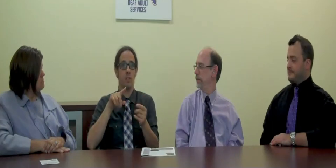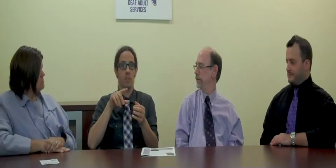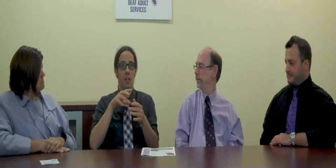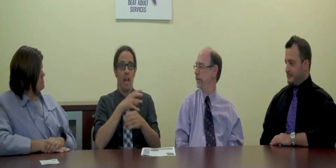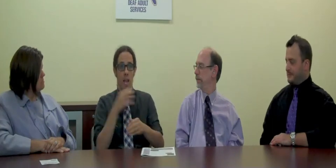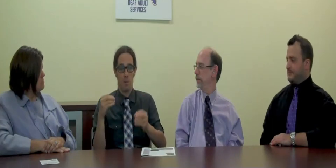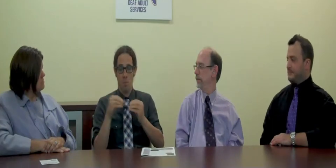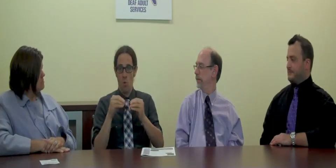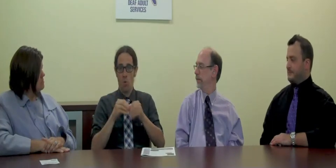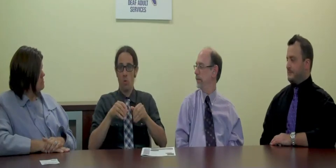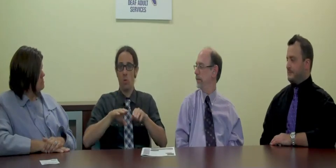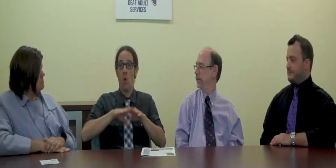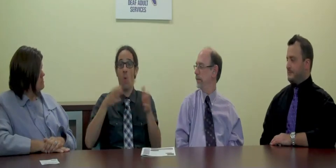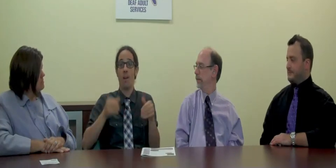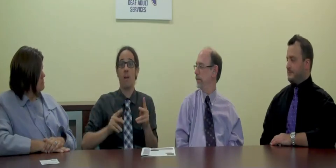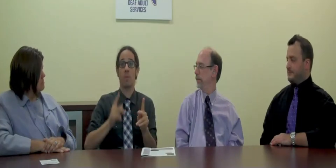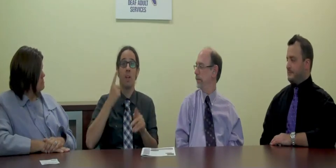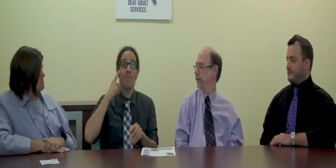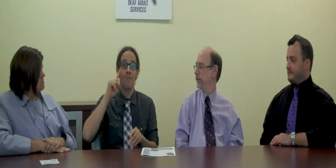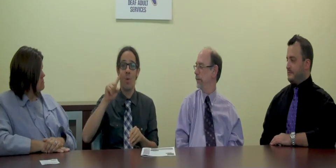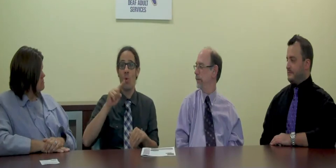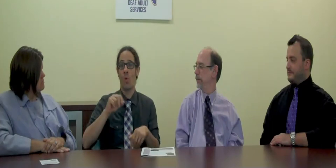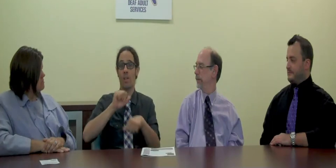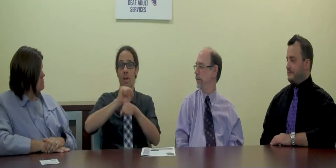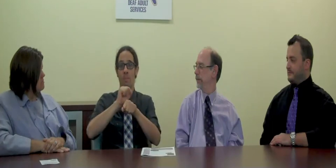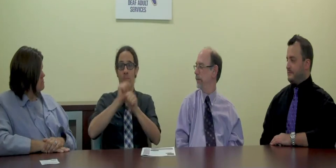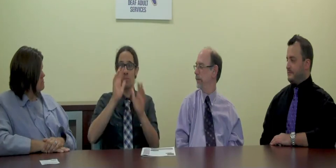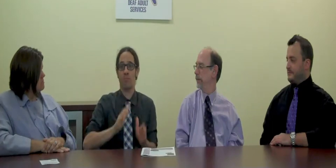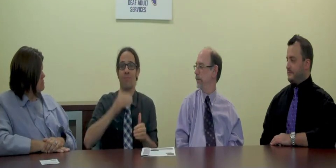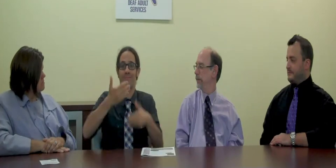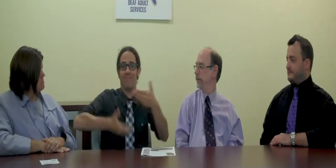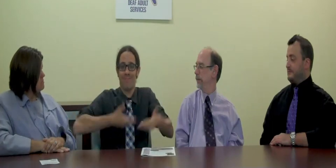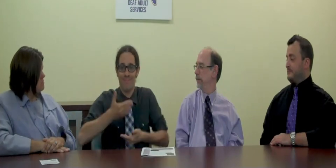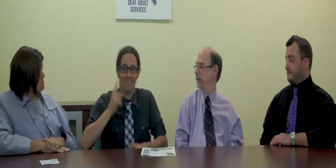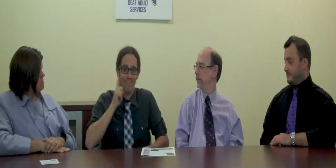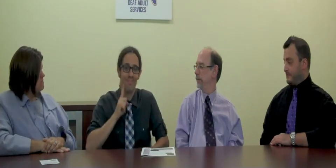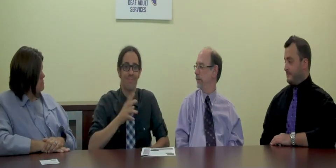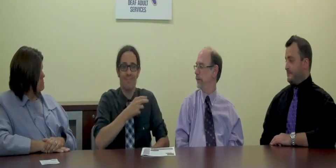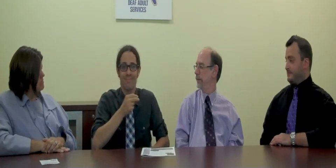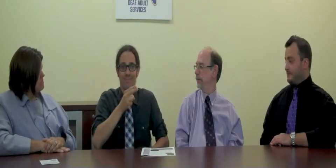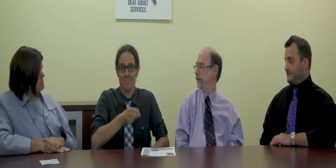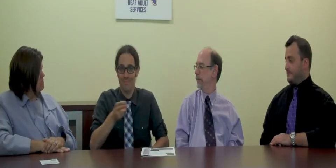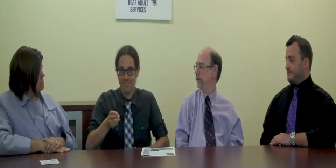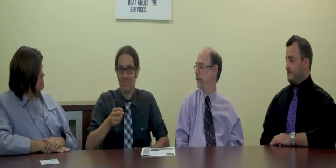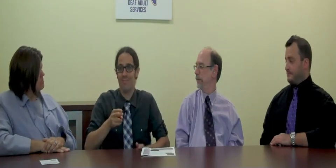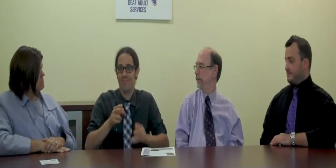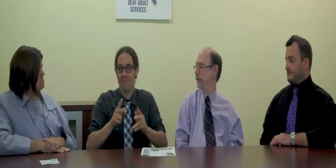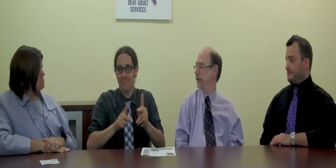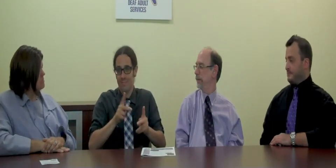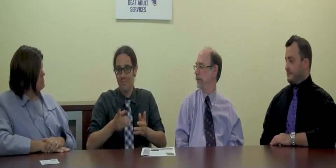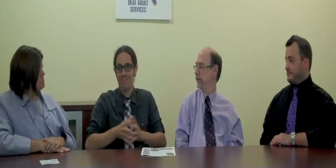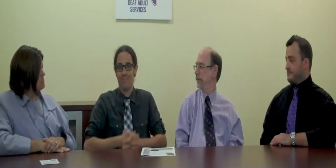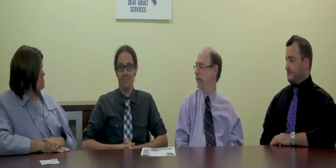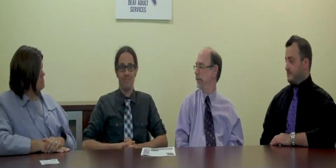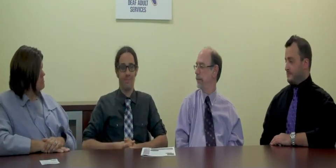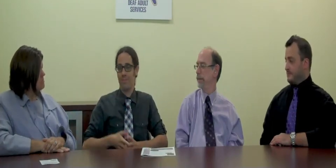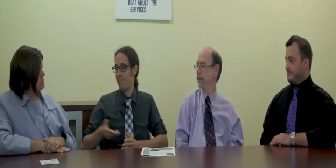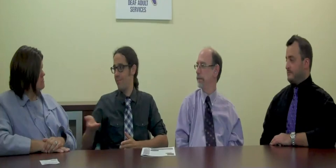In providing Deaf employment services and more open opportunities for employers to reap the benefits of